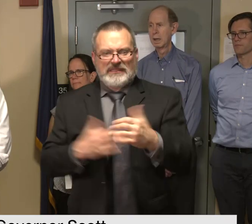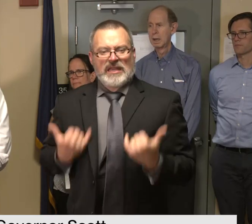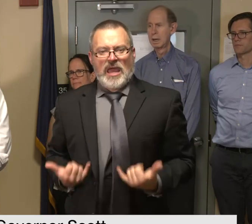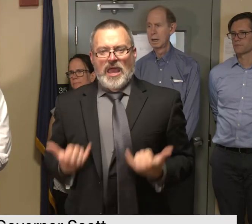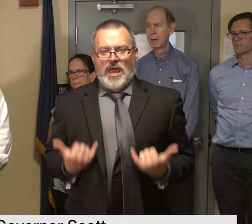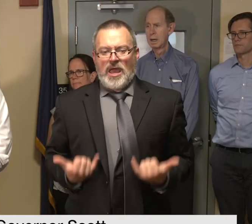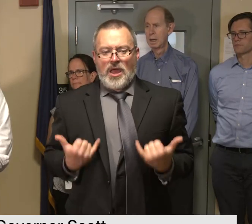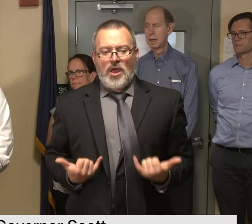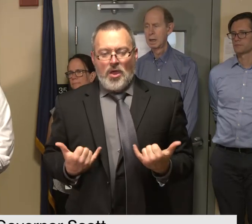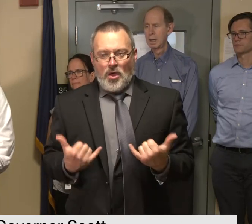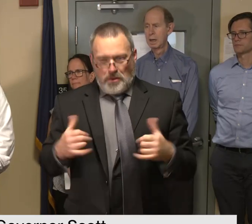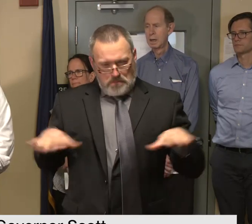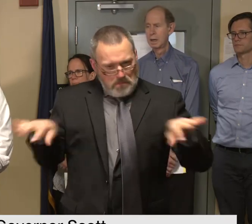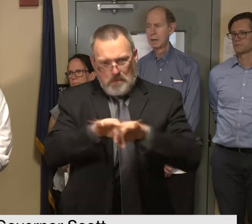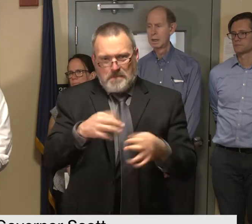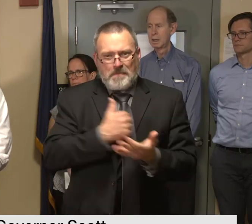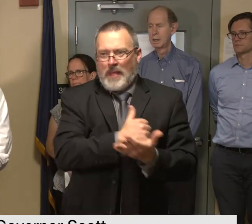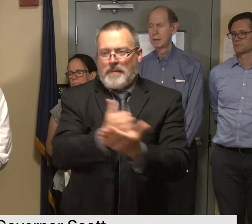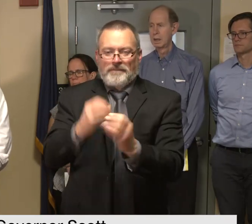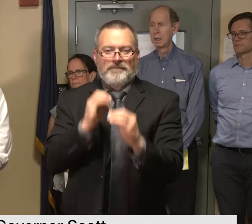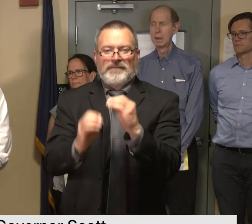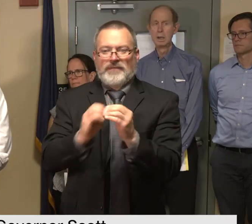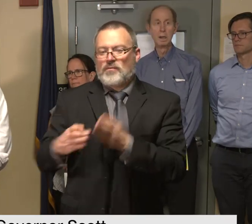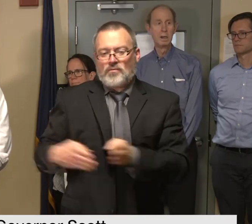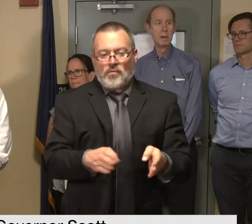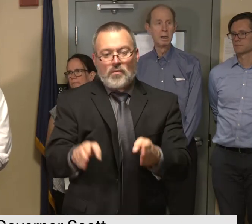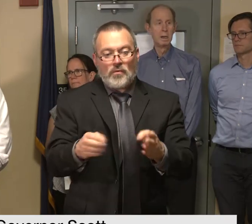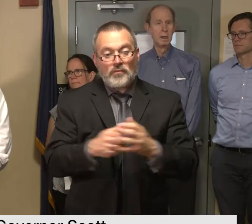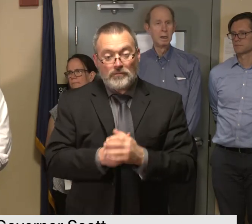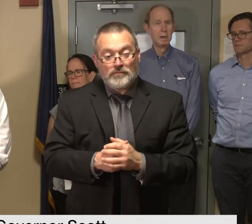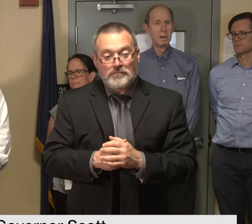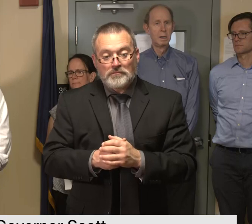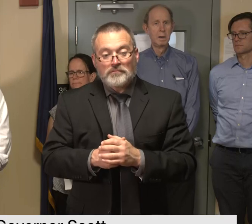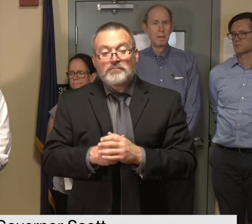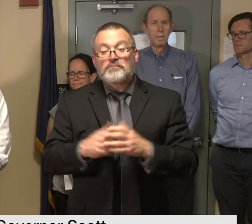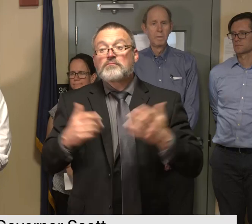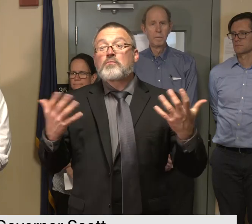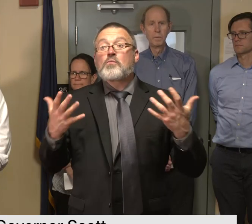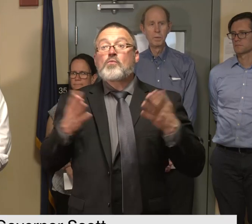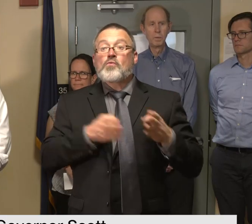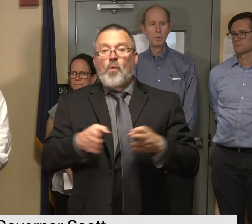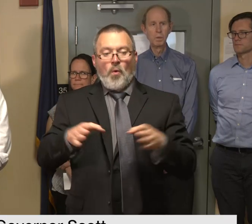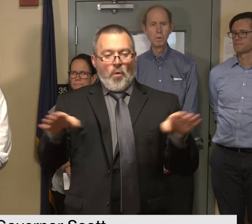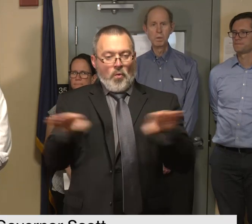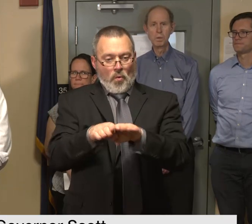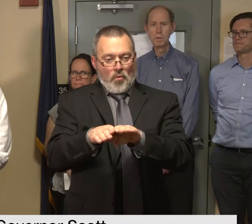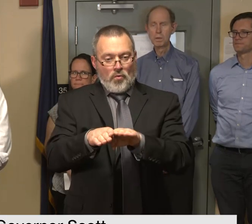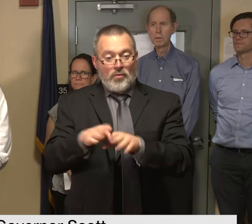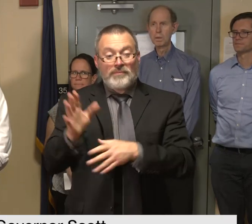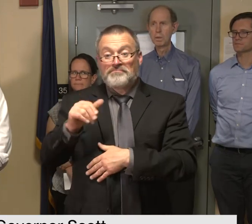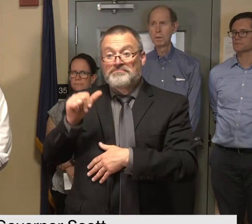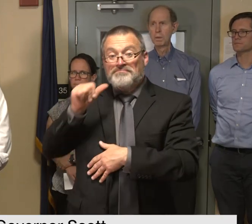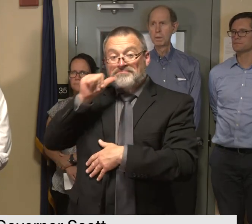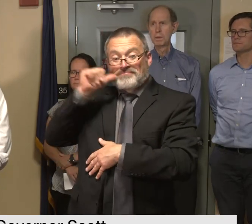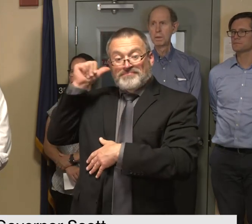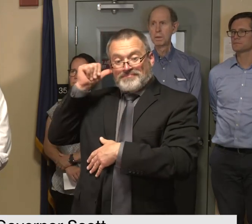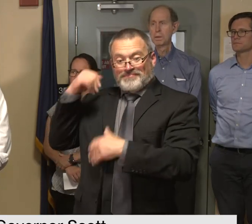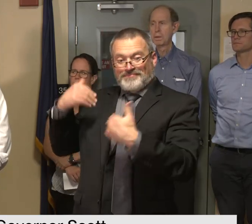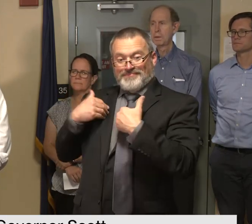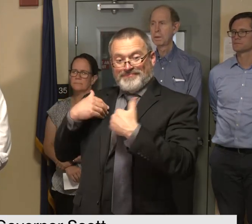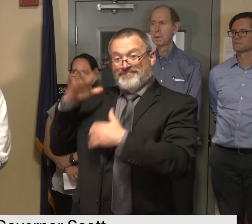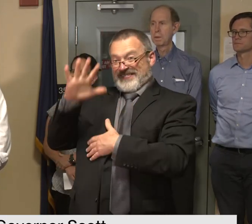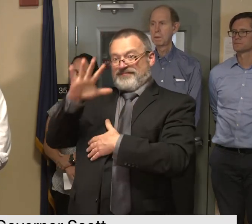so now i'll go through the list of closures yesterday i told you there were